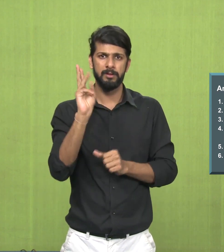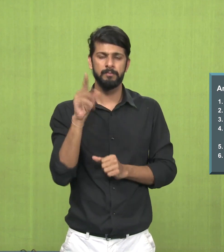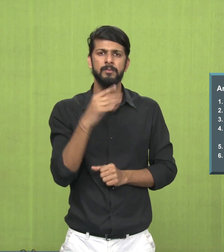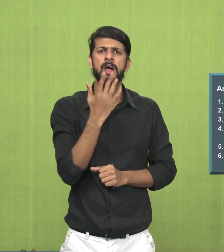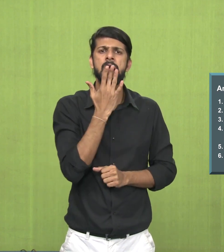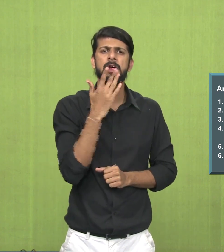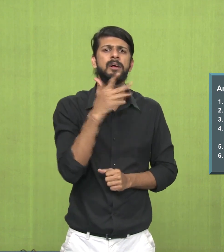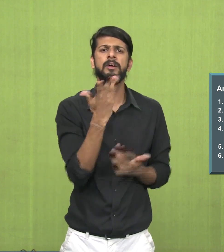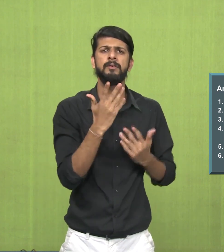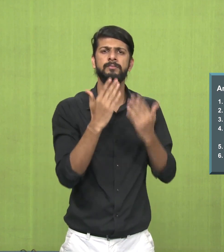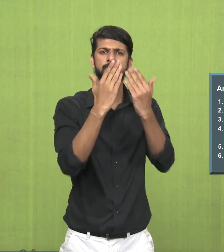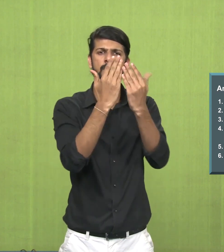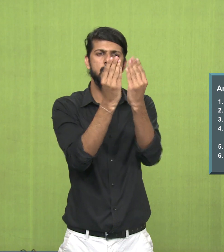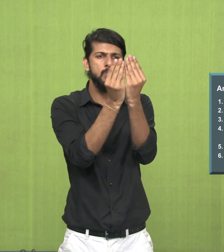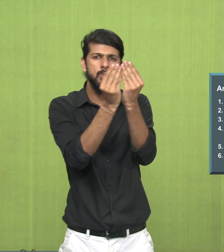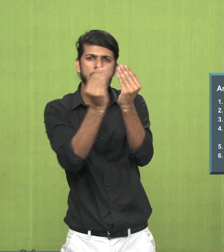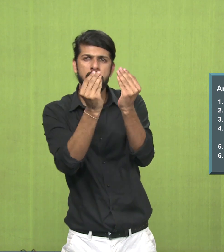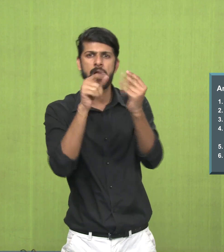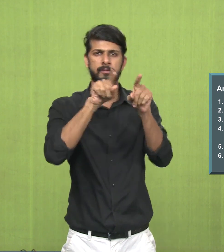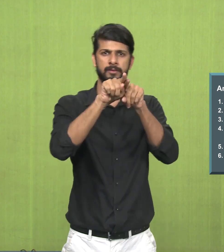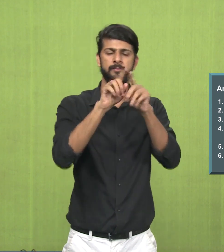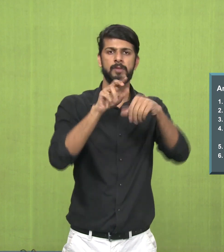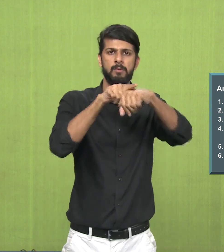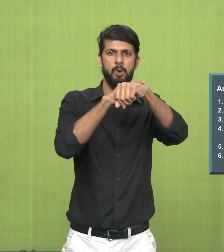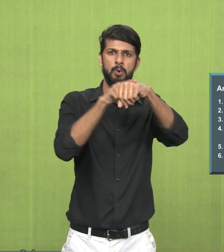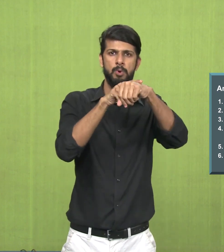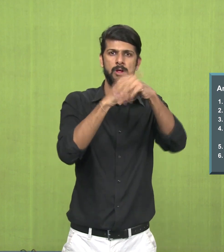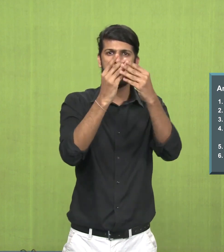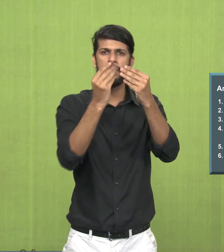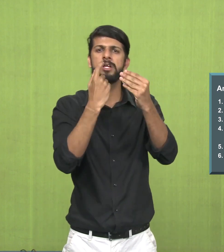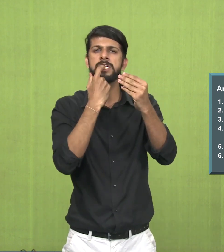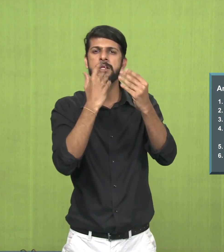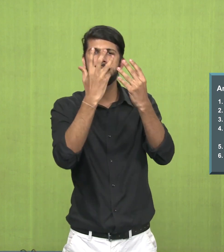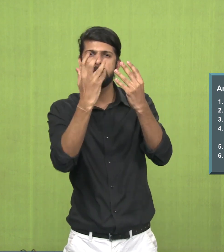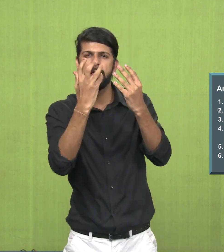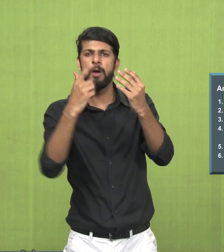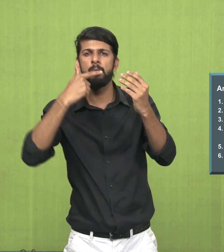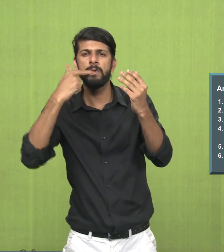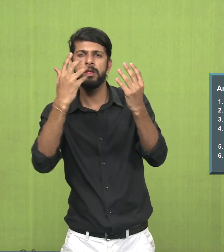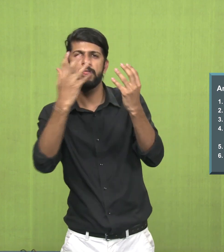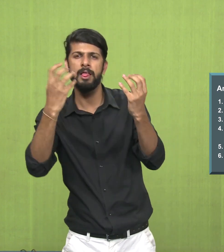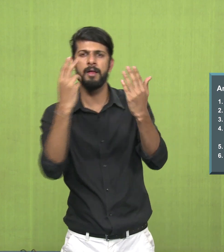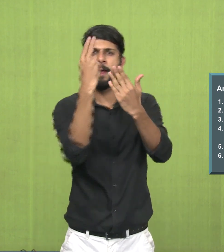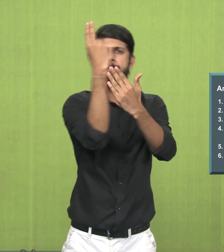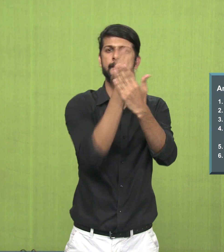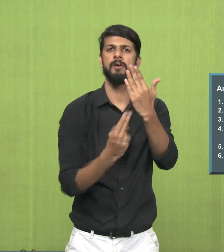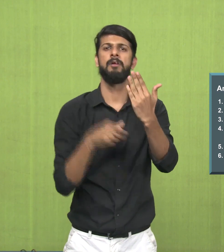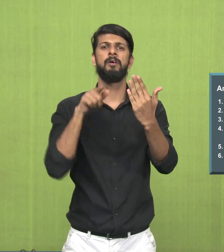Answer number 3, the colors used are the shades of brown, off-white and red.